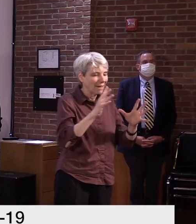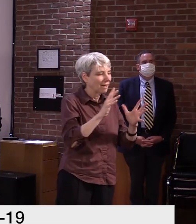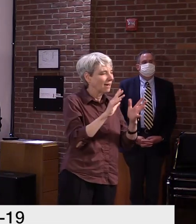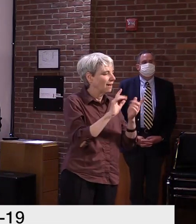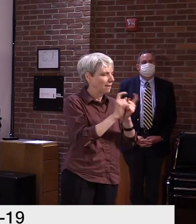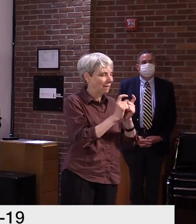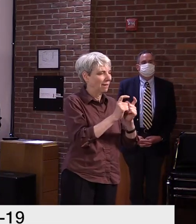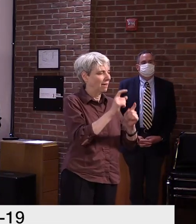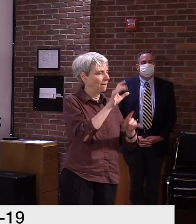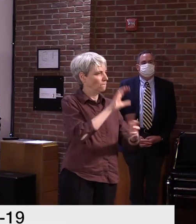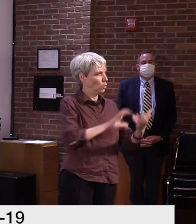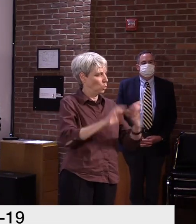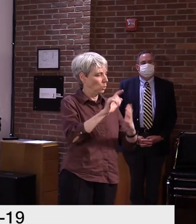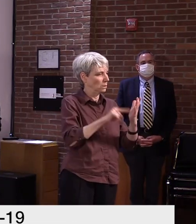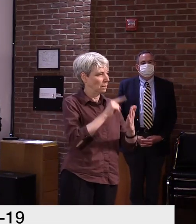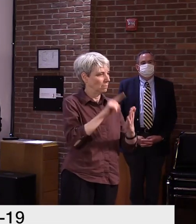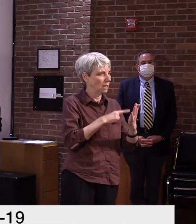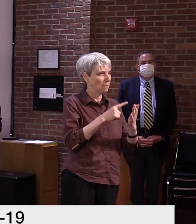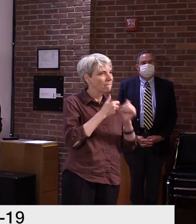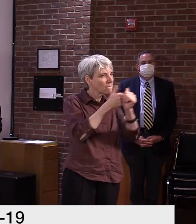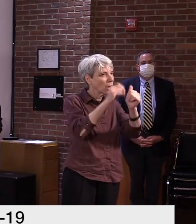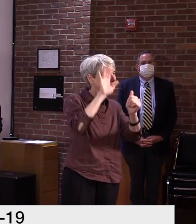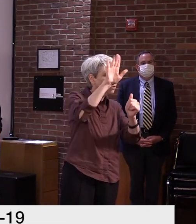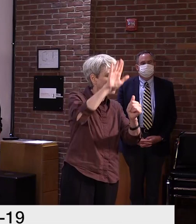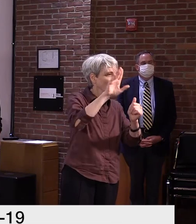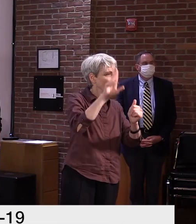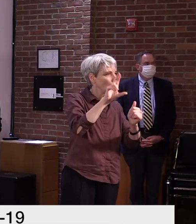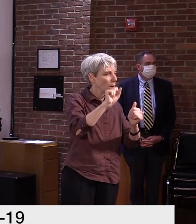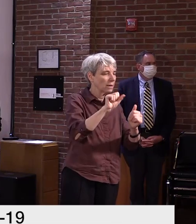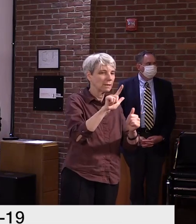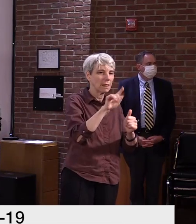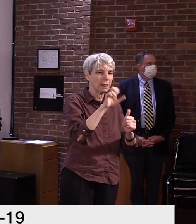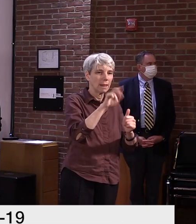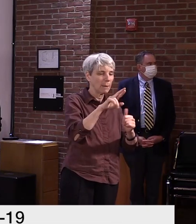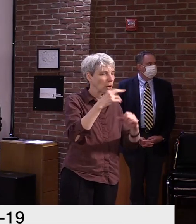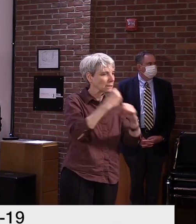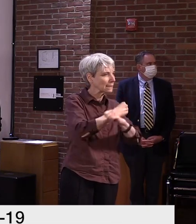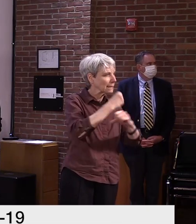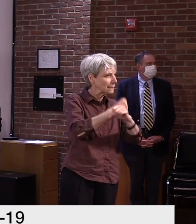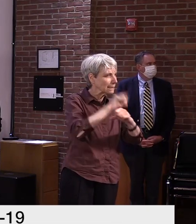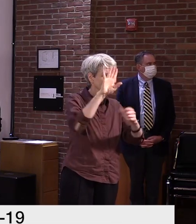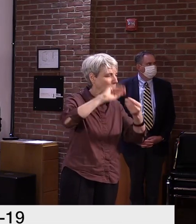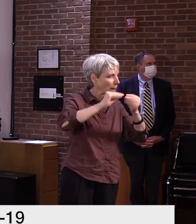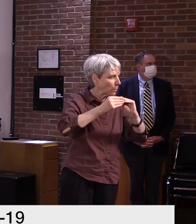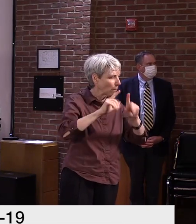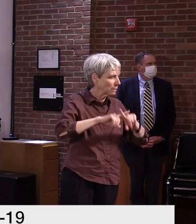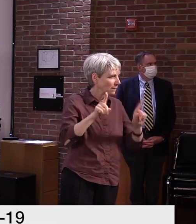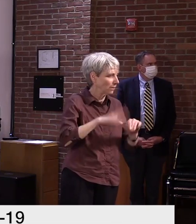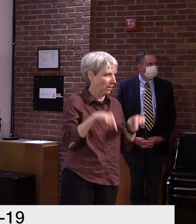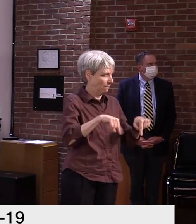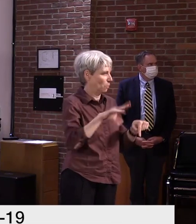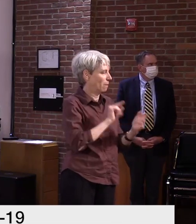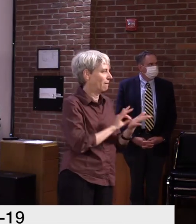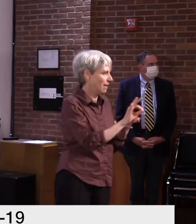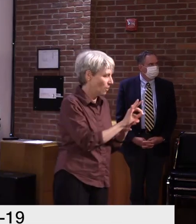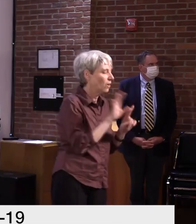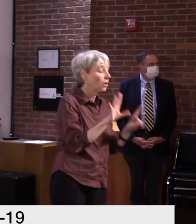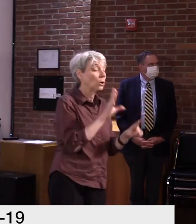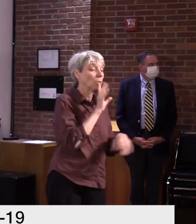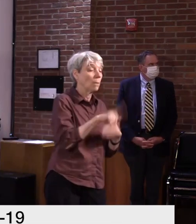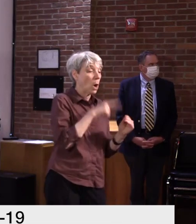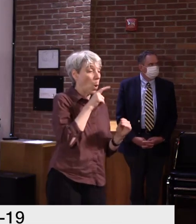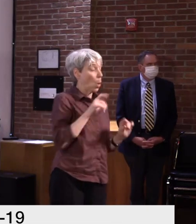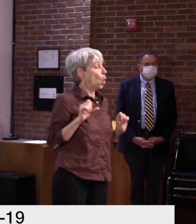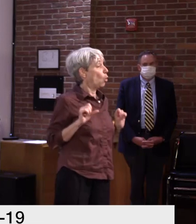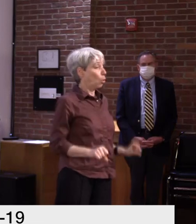we talk about the definitions used by the Bureau of Labor Statistics. So again, when we start talking about people who are able